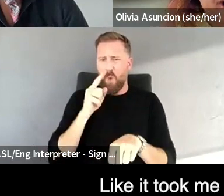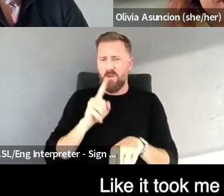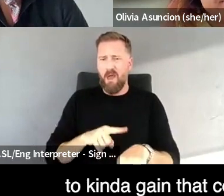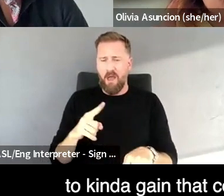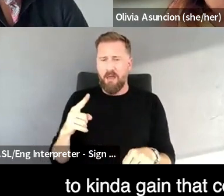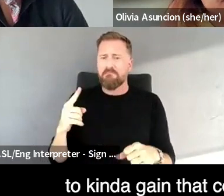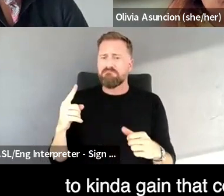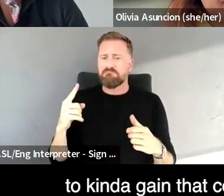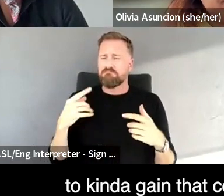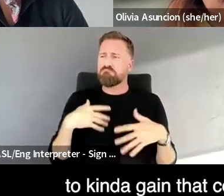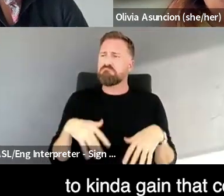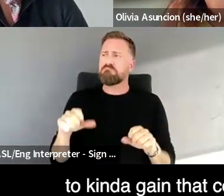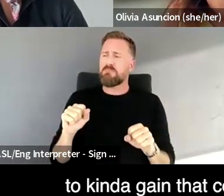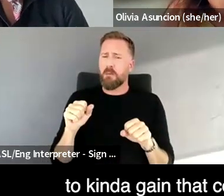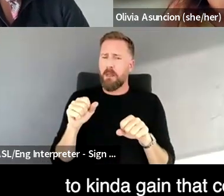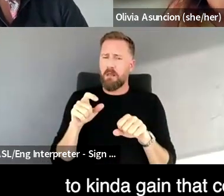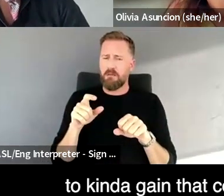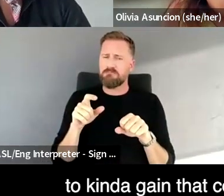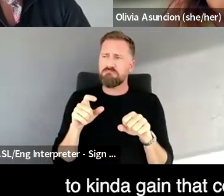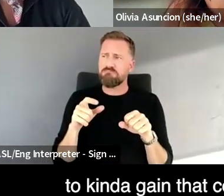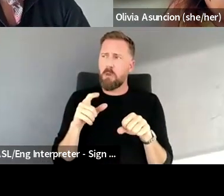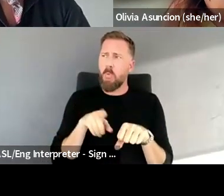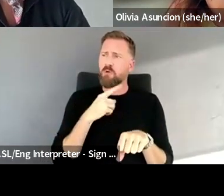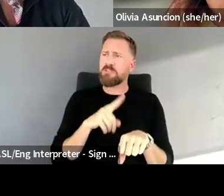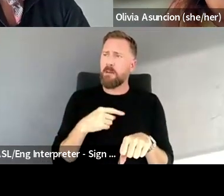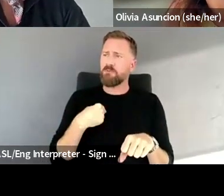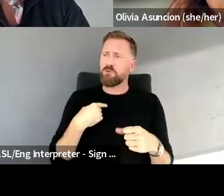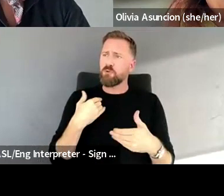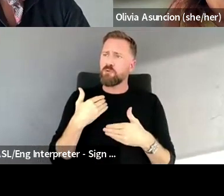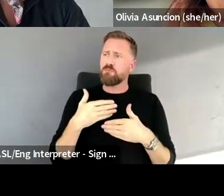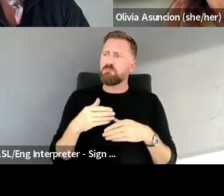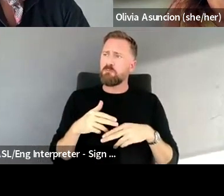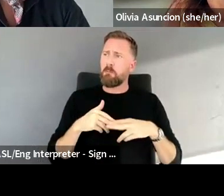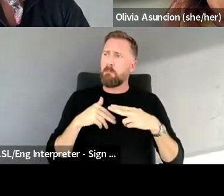it took me a while to kind of, to kind of gain that confidence and be like, um,